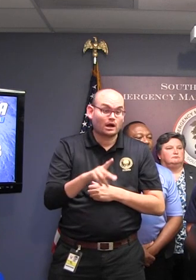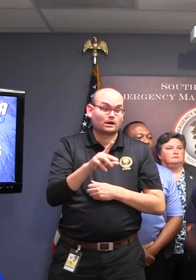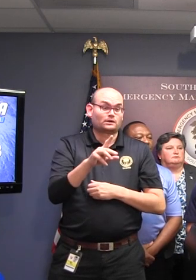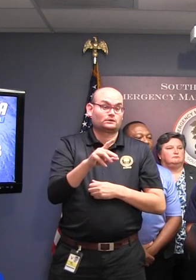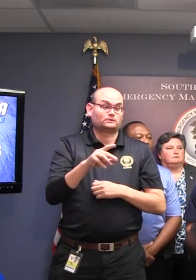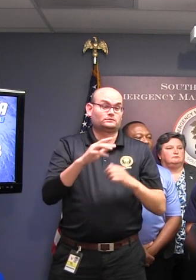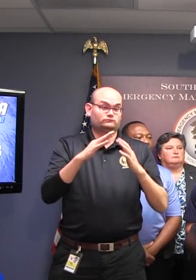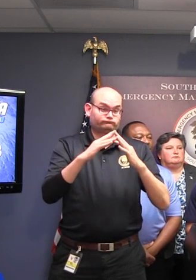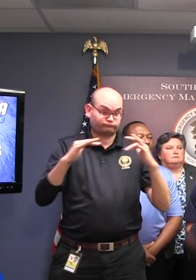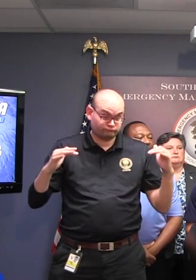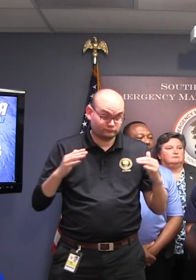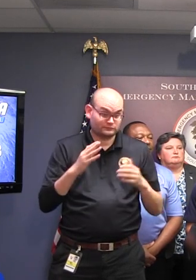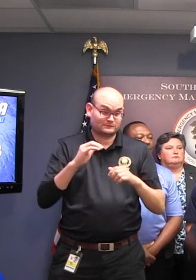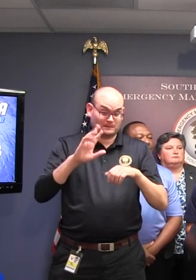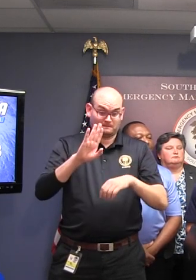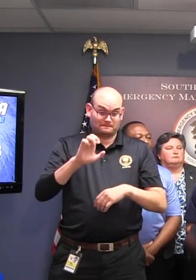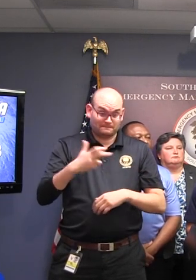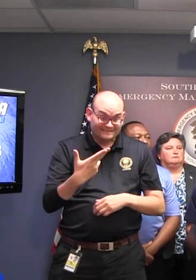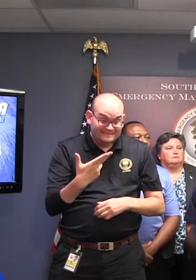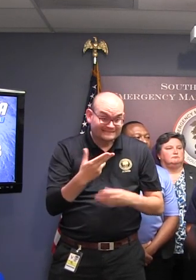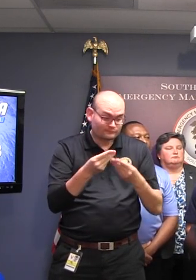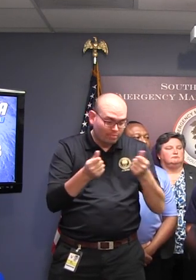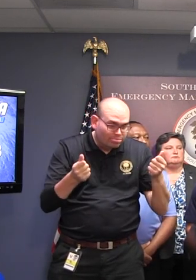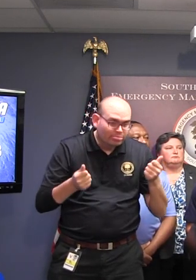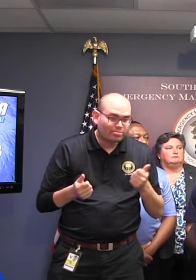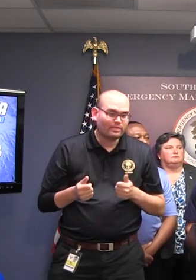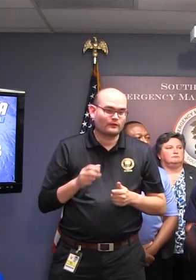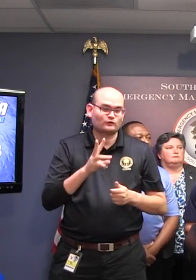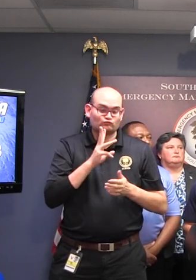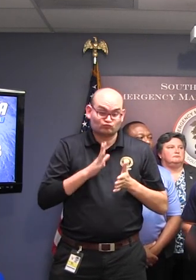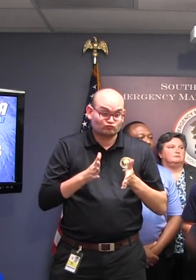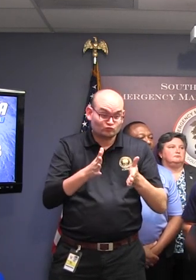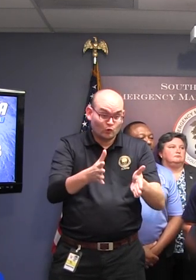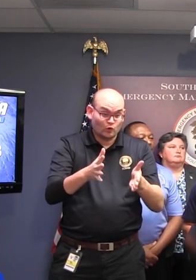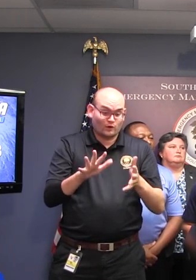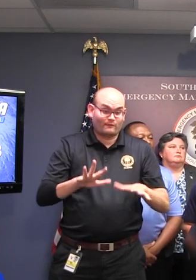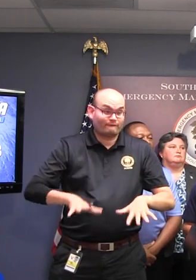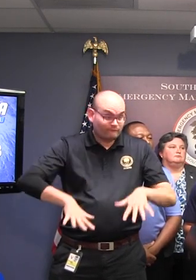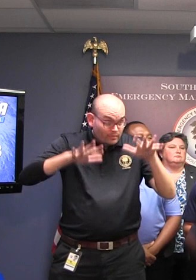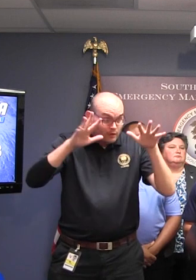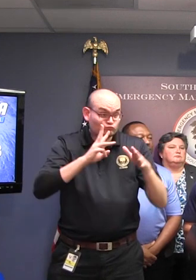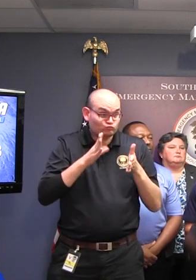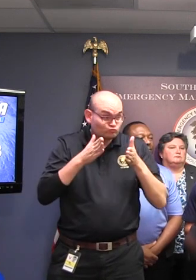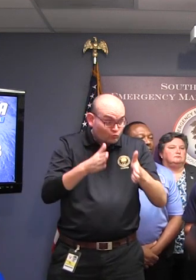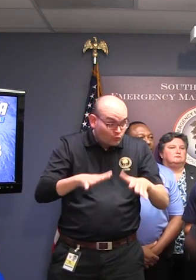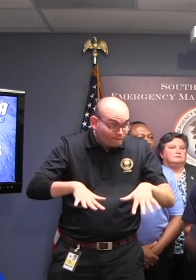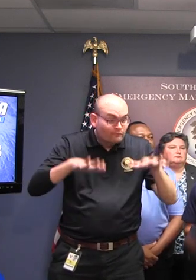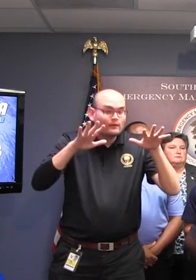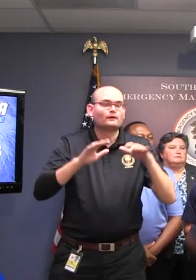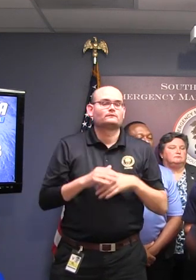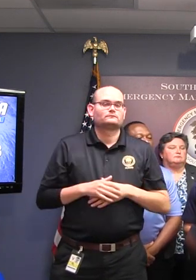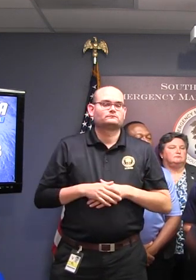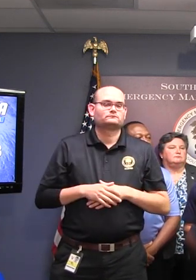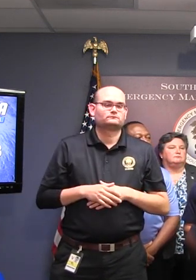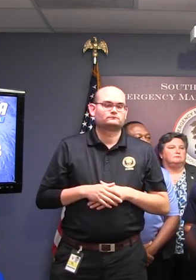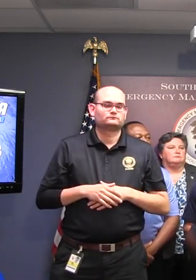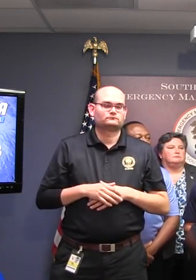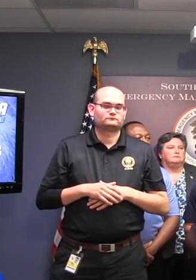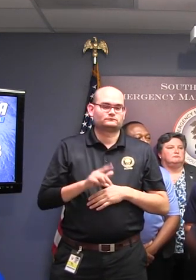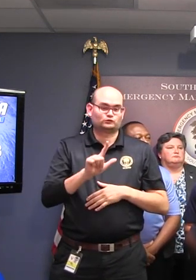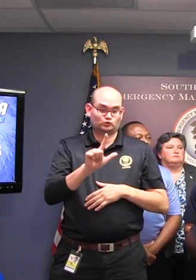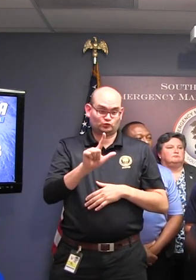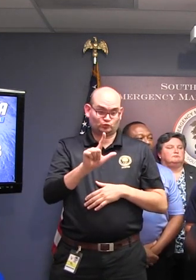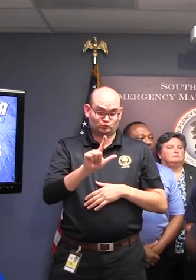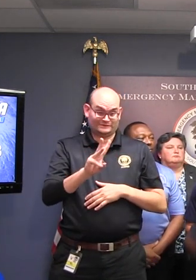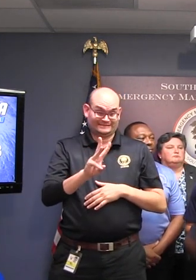Barrier Island and low-lying coastal roadways could become flooded. In addition, south and west of Interstate 26, there is potential